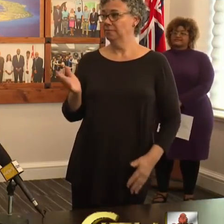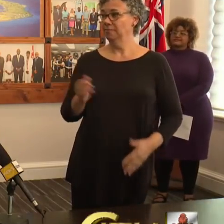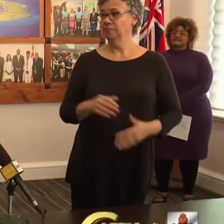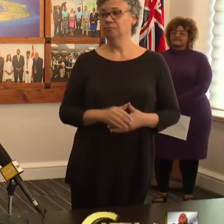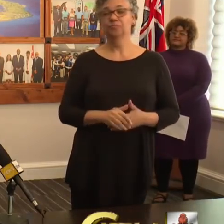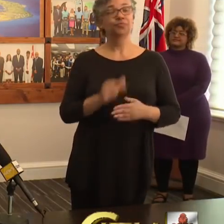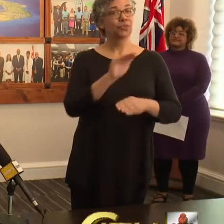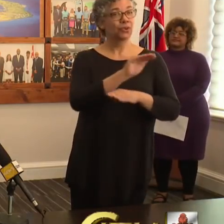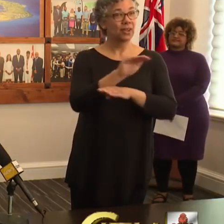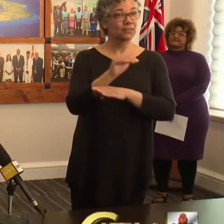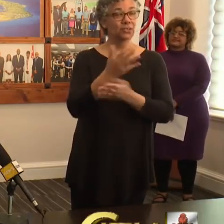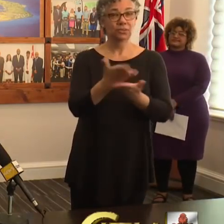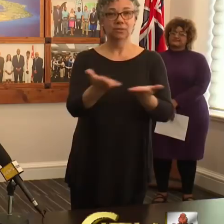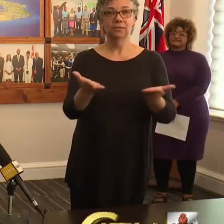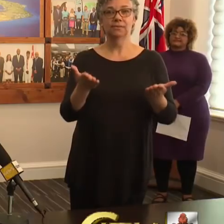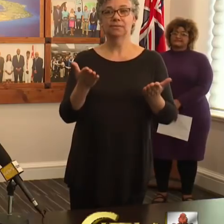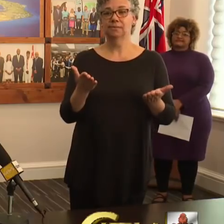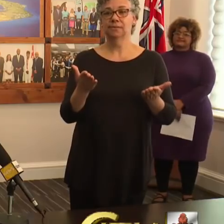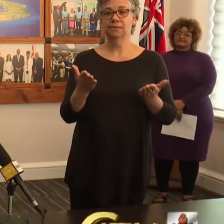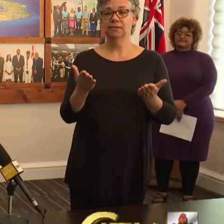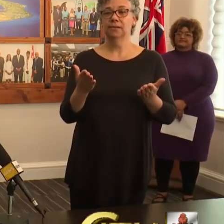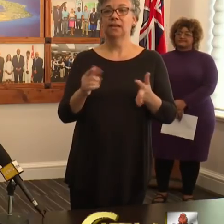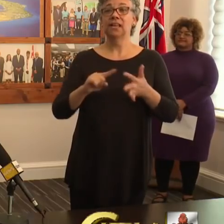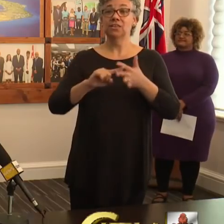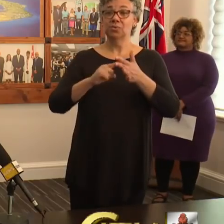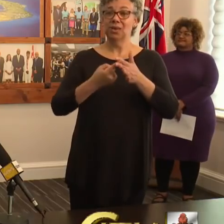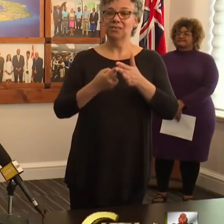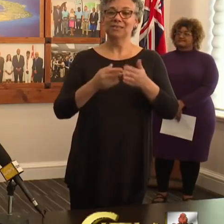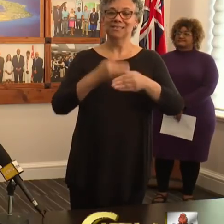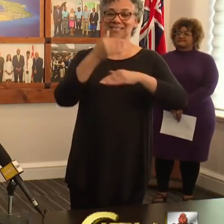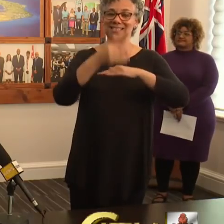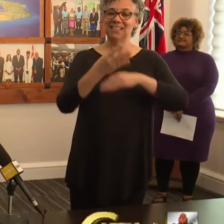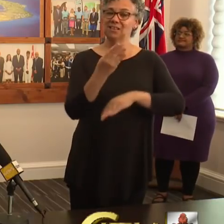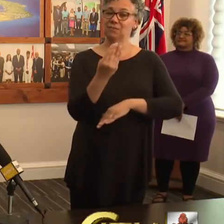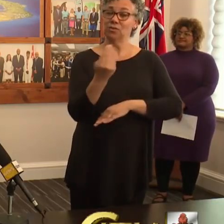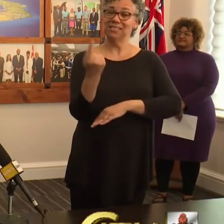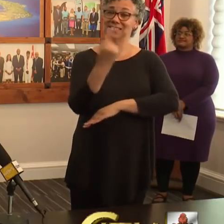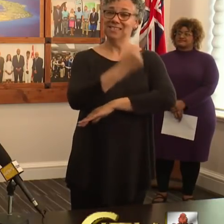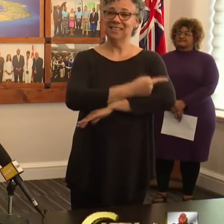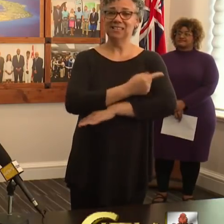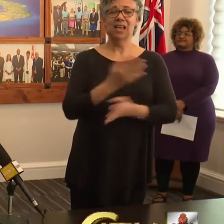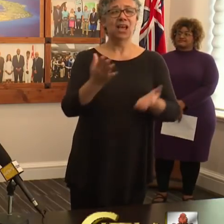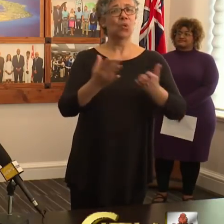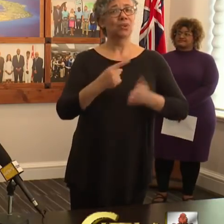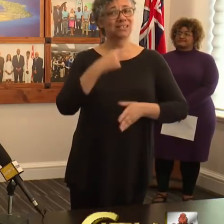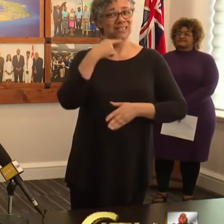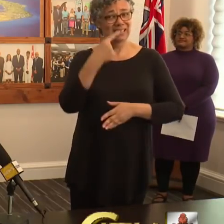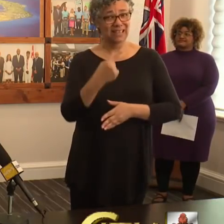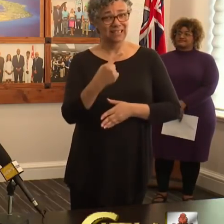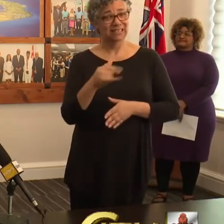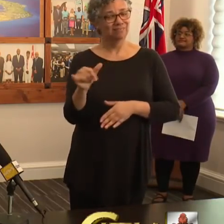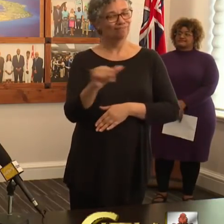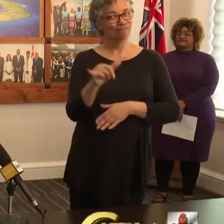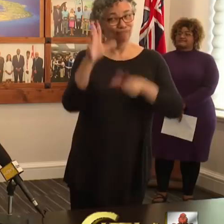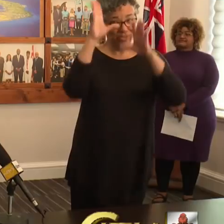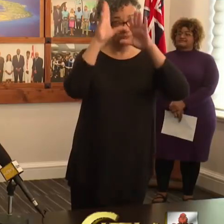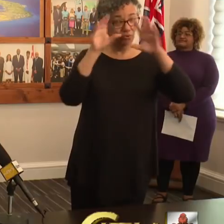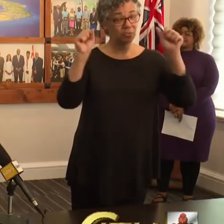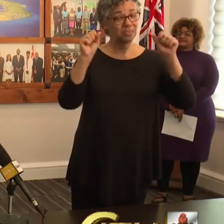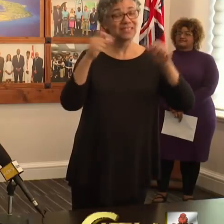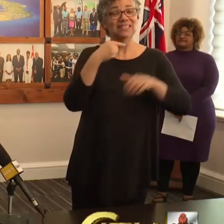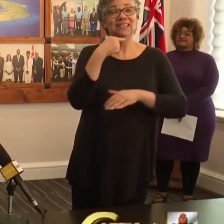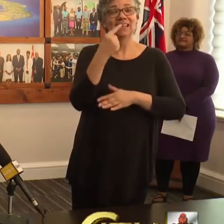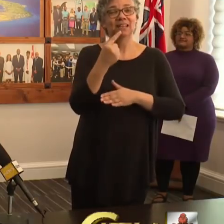Good afternoon, everyone. As we enter into the next 14 days, I want to echo the sentiments that the Premier has expressed today and